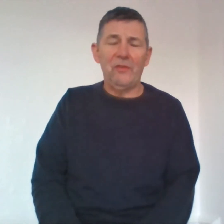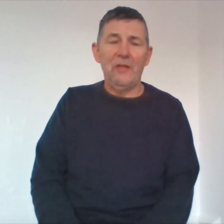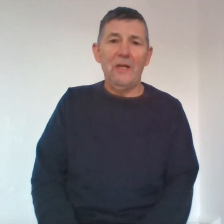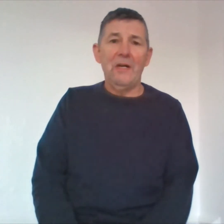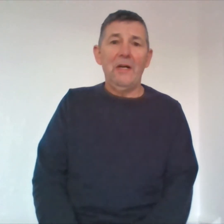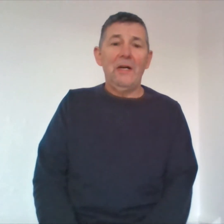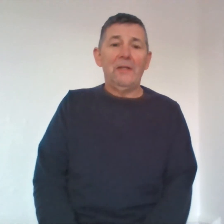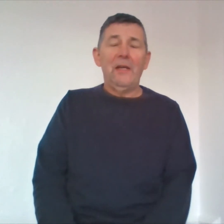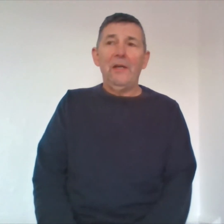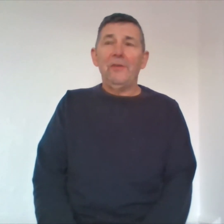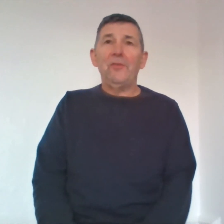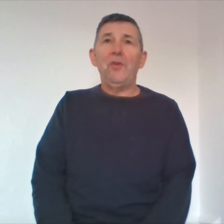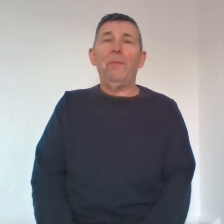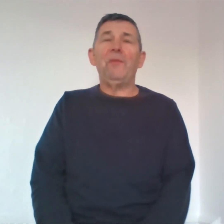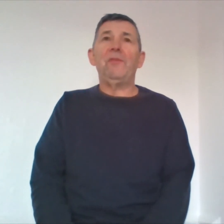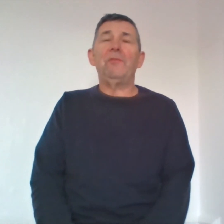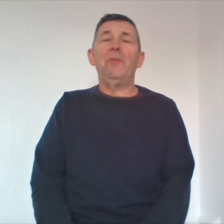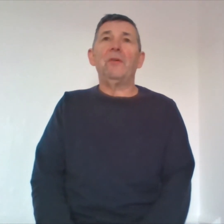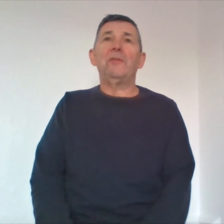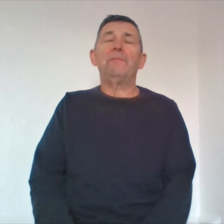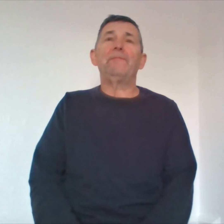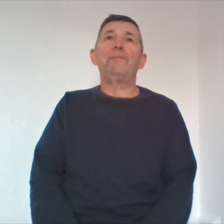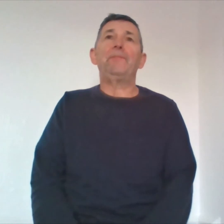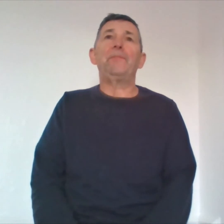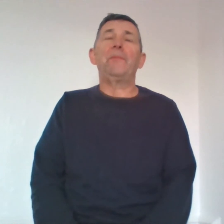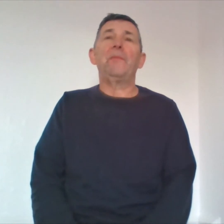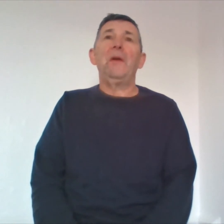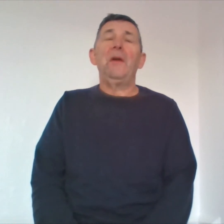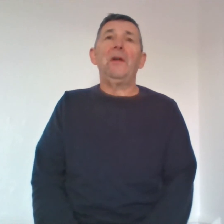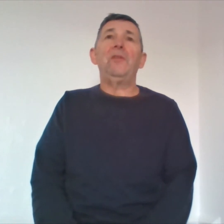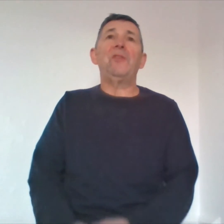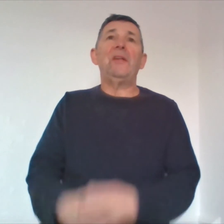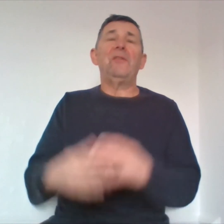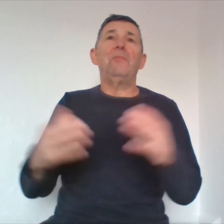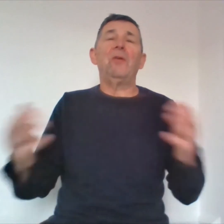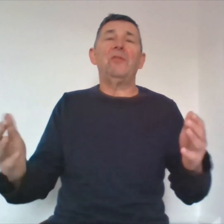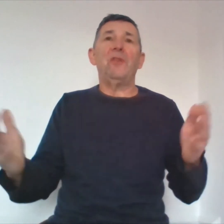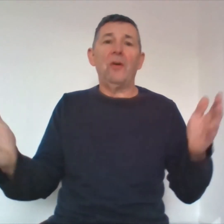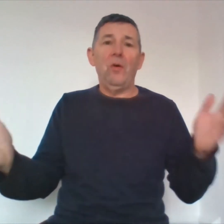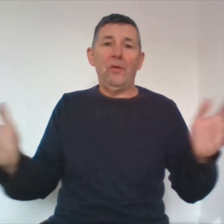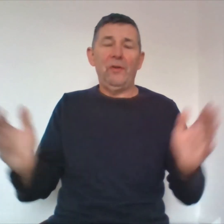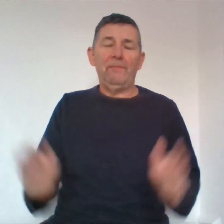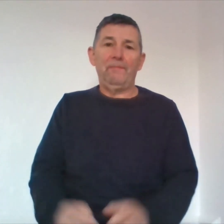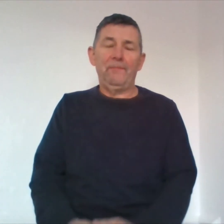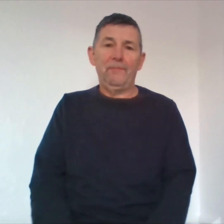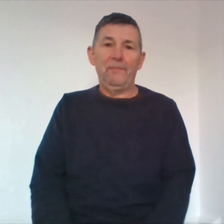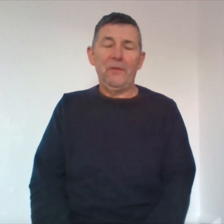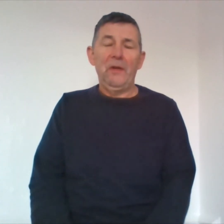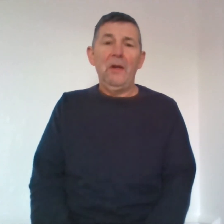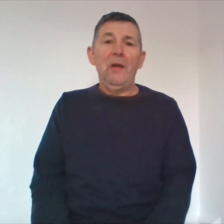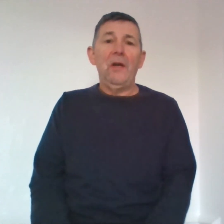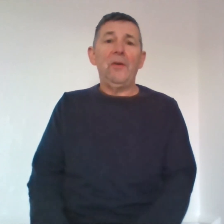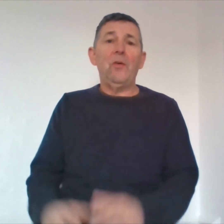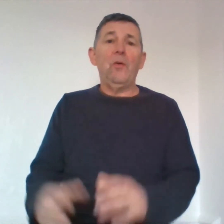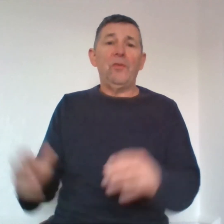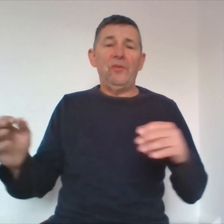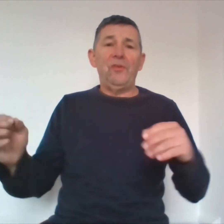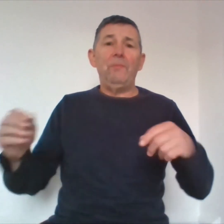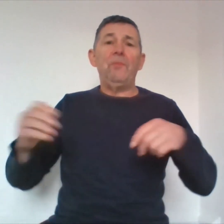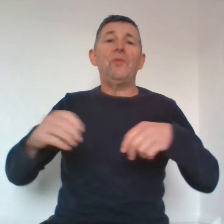so she opens this box and inside this box is her coat and the coat that she threw